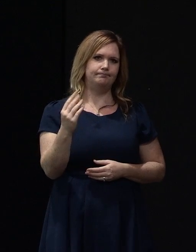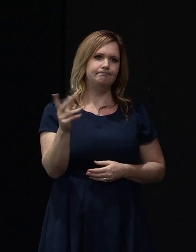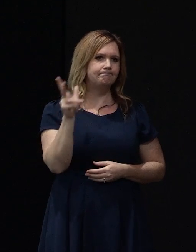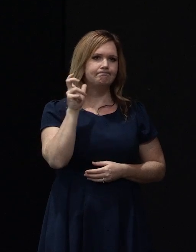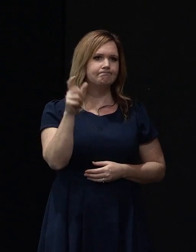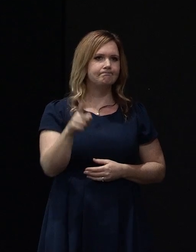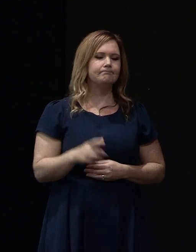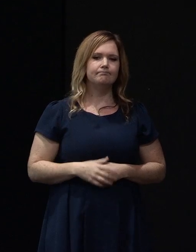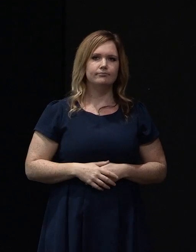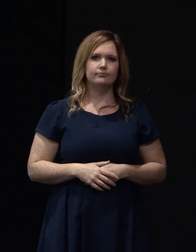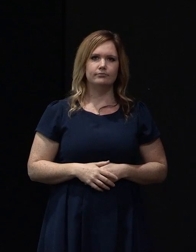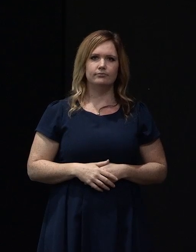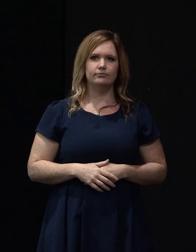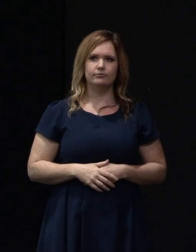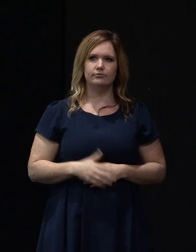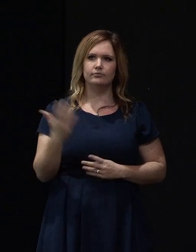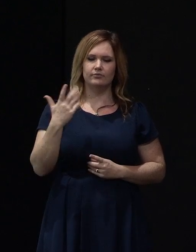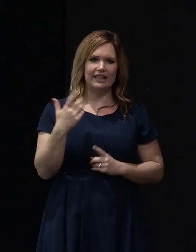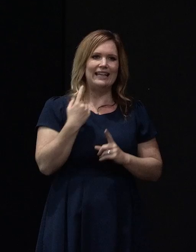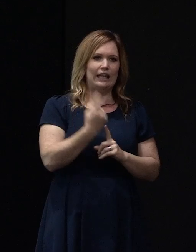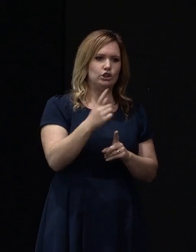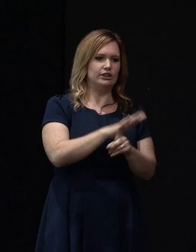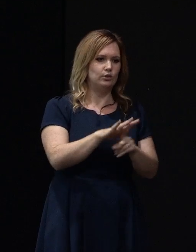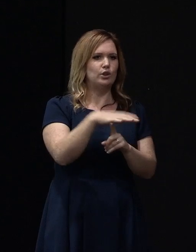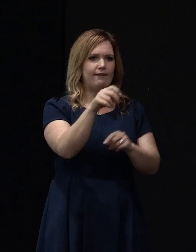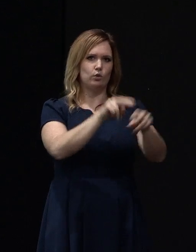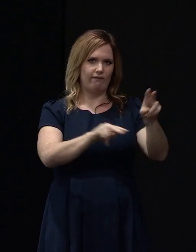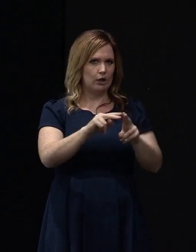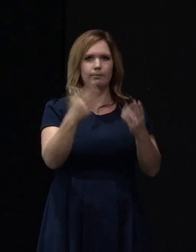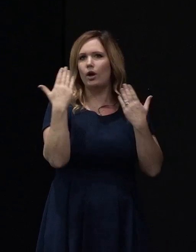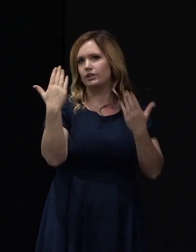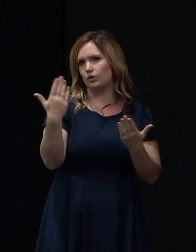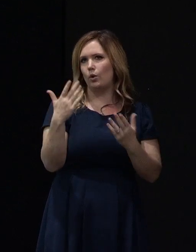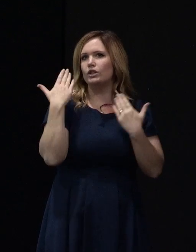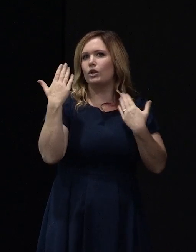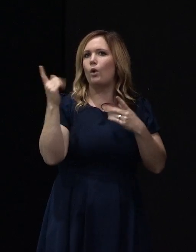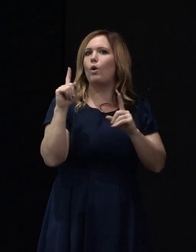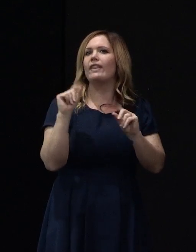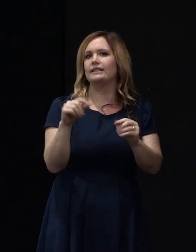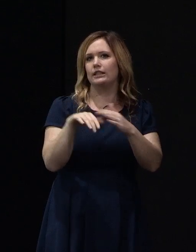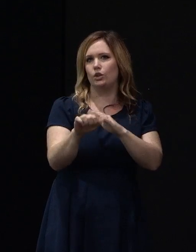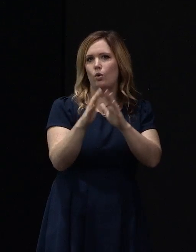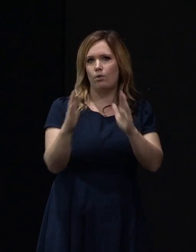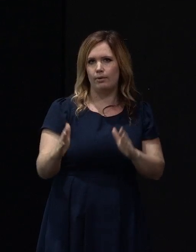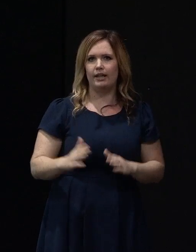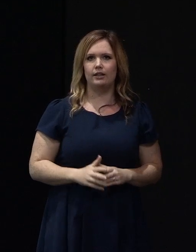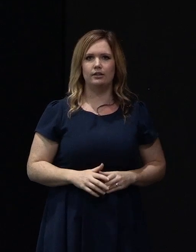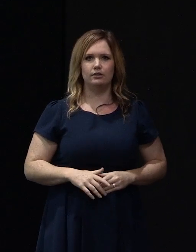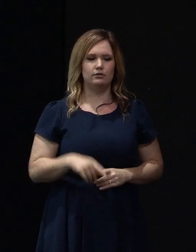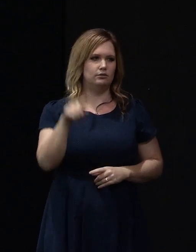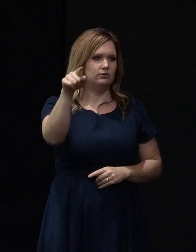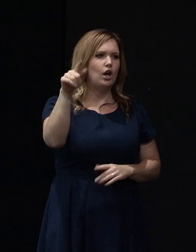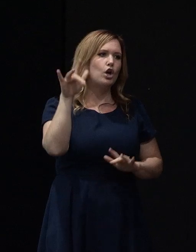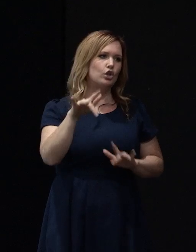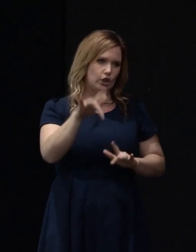Yeah, sorry, on a case-by-case basis, it's really hard to say. don't know. Not knowing exactly what they did at your property or... Well, it's not done yet.